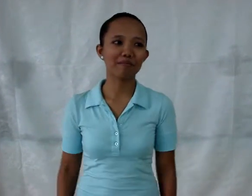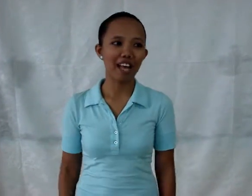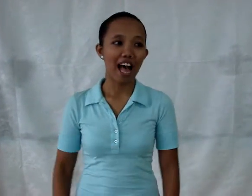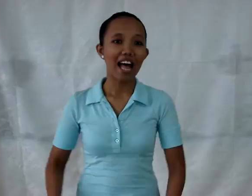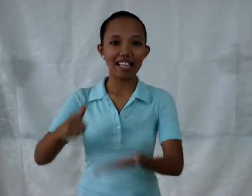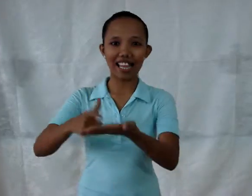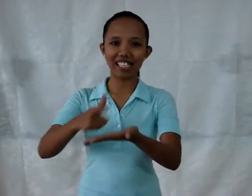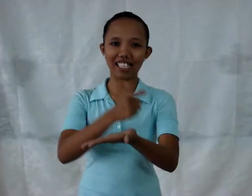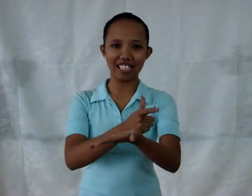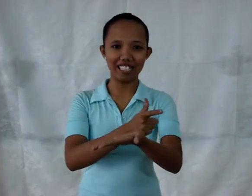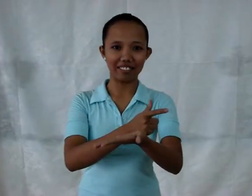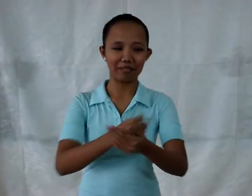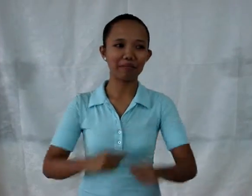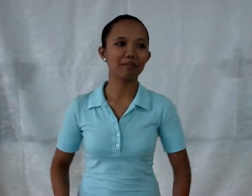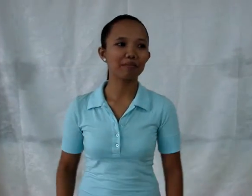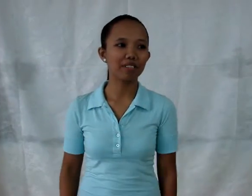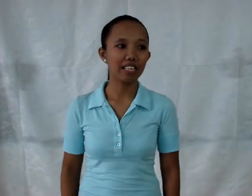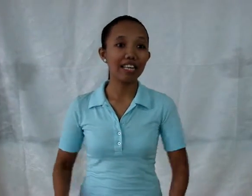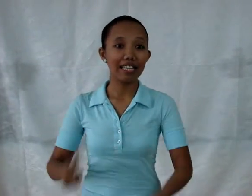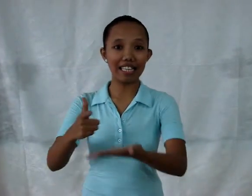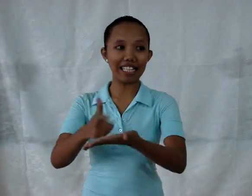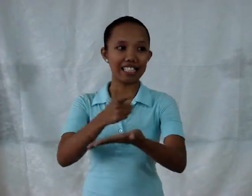Lesson. List.